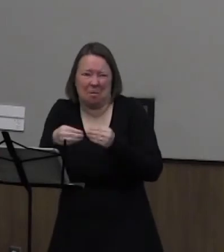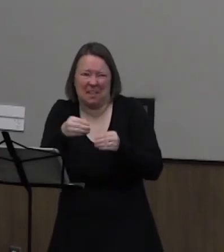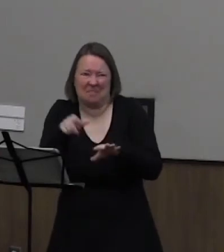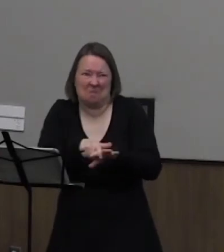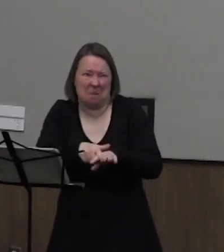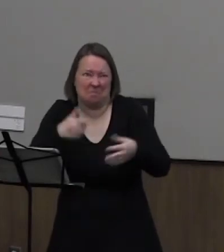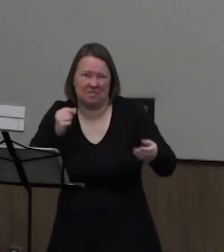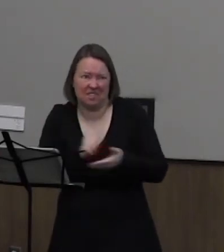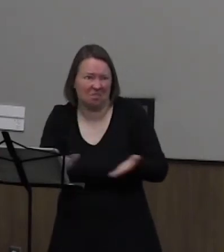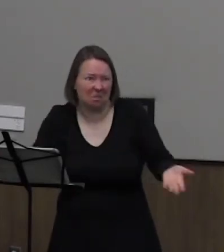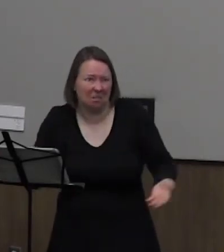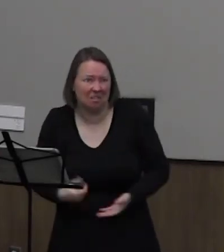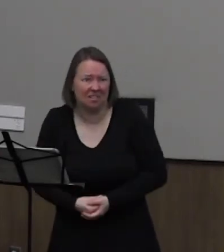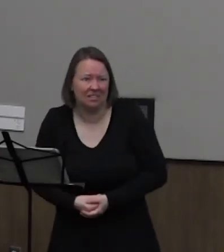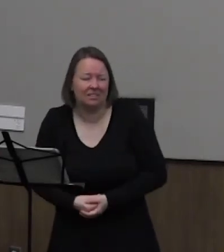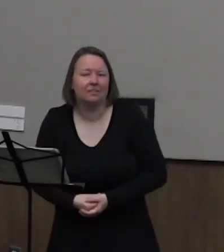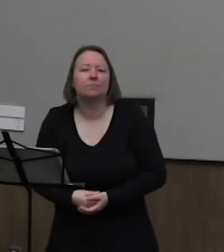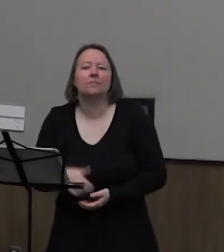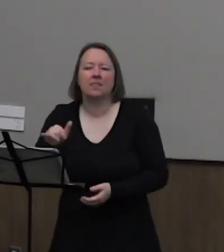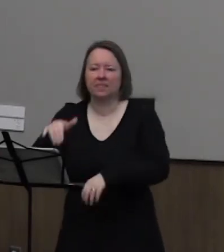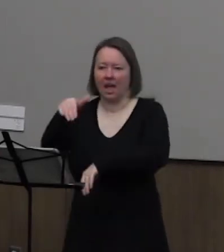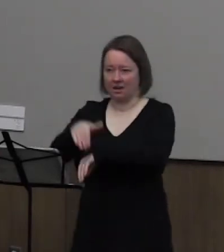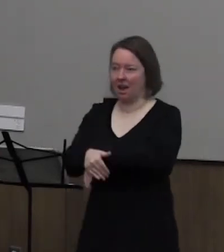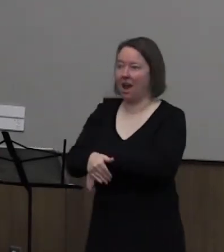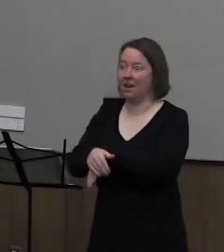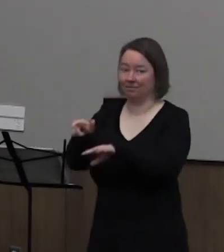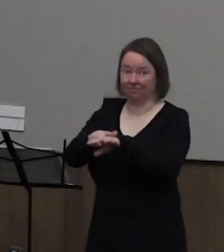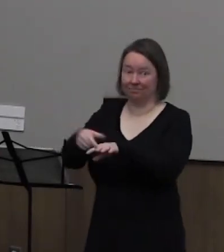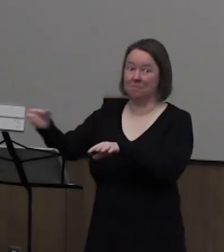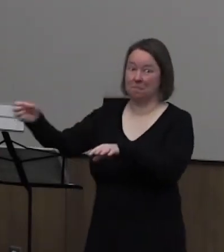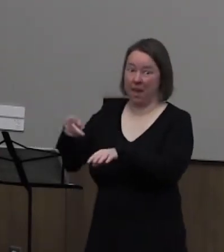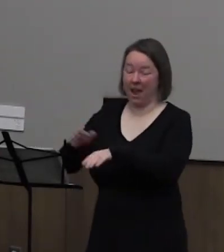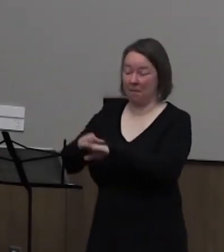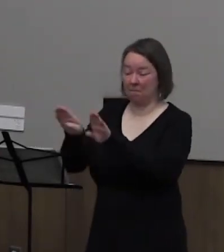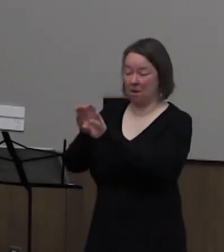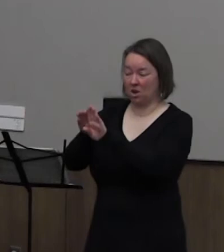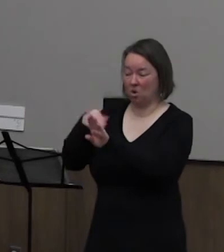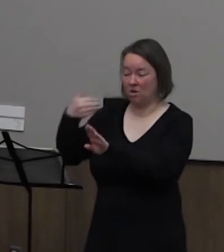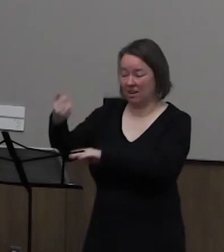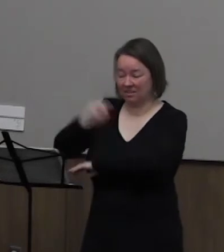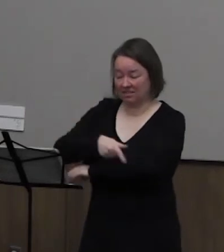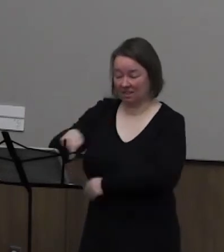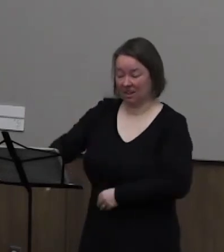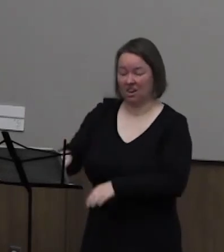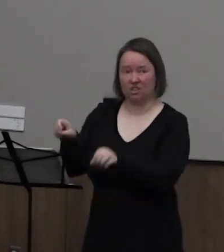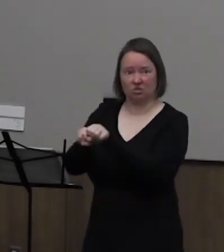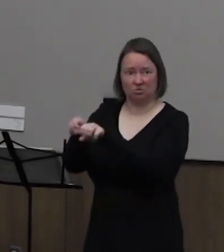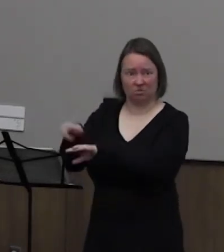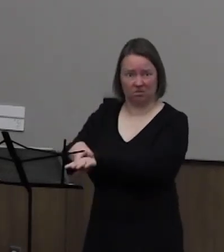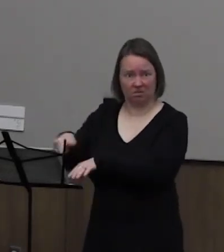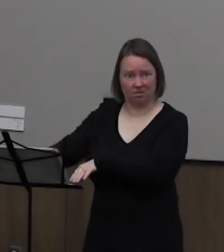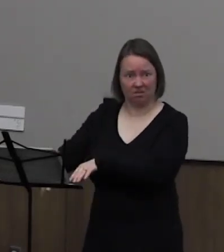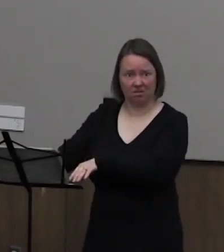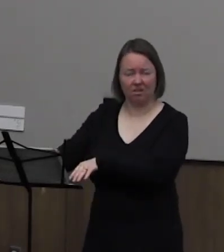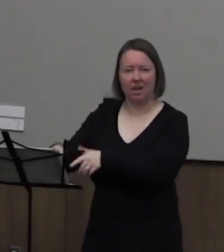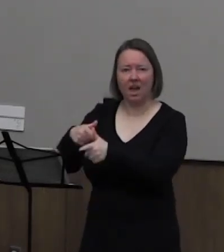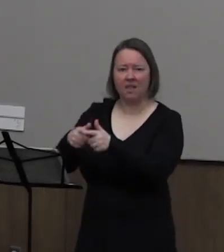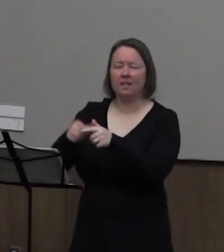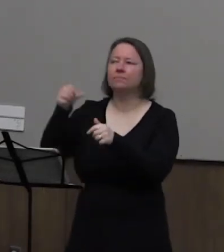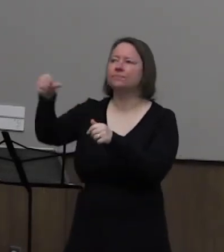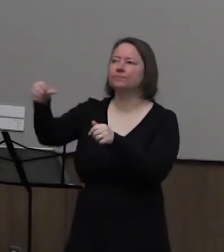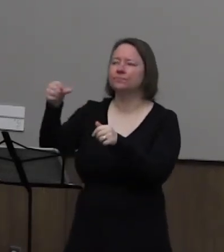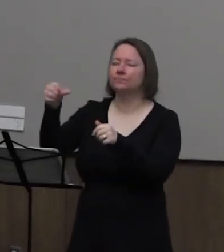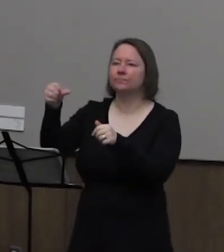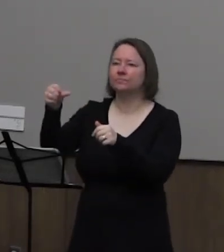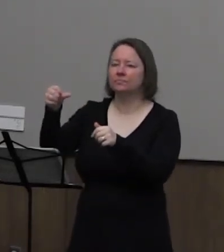-flops. That night the sandals were returned and back on my doorstep the following day, the bell rang and my new friend Anna